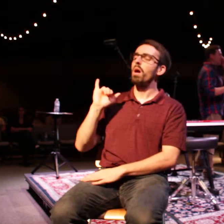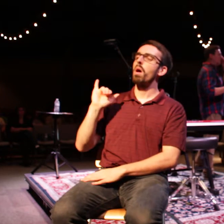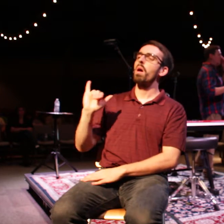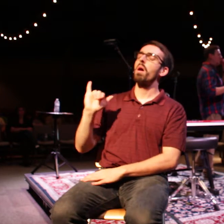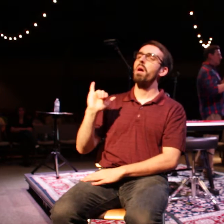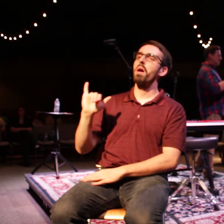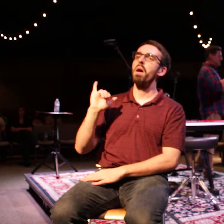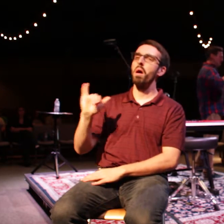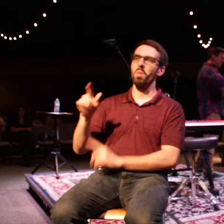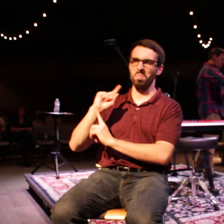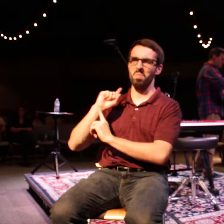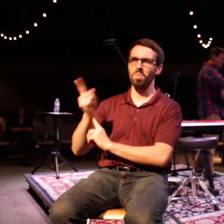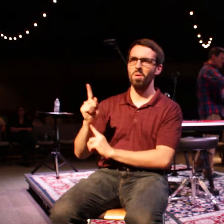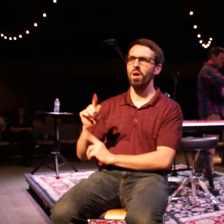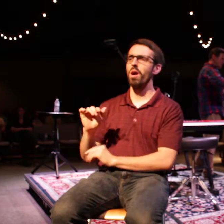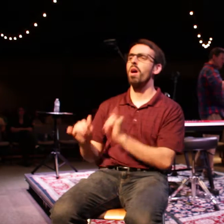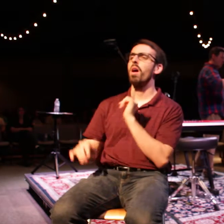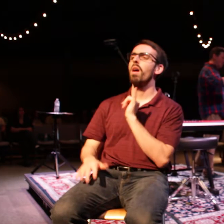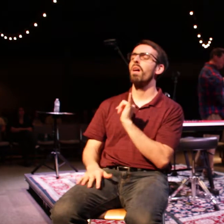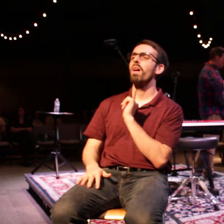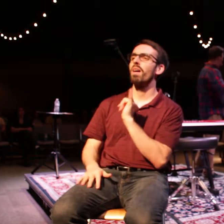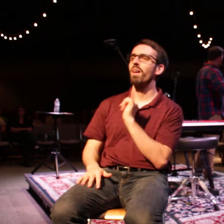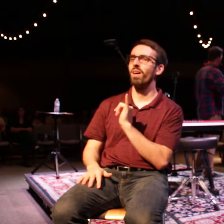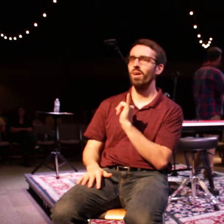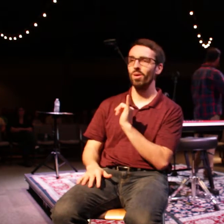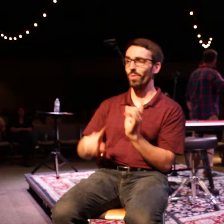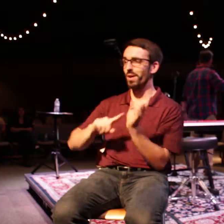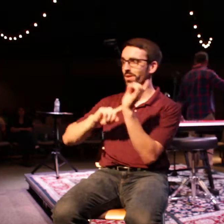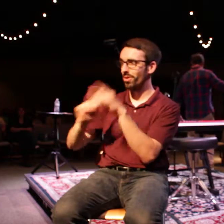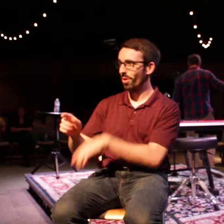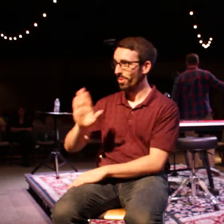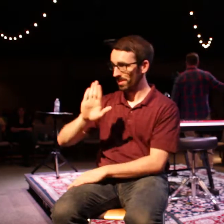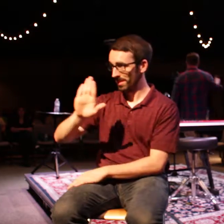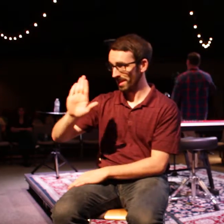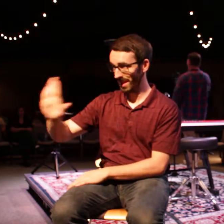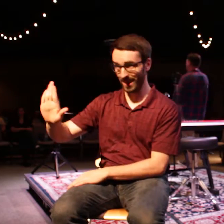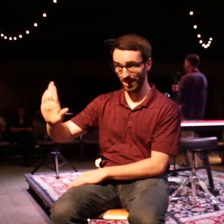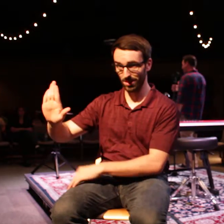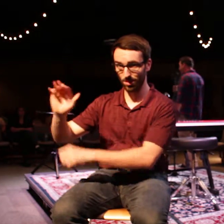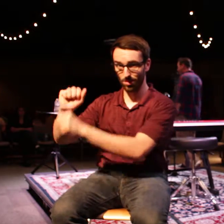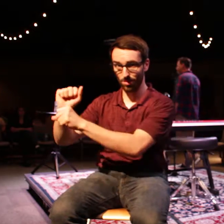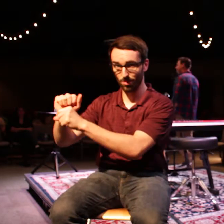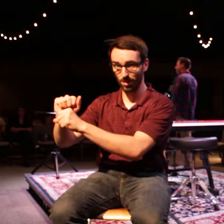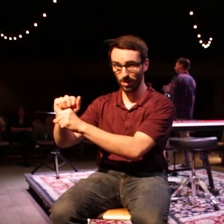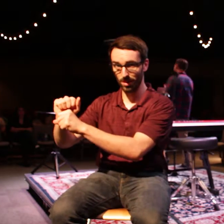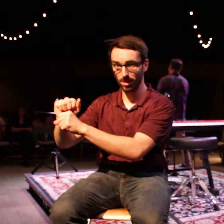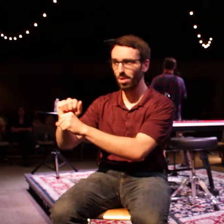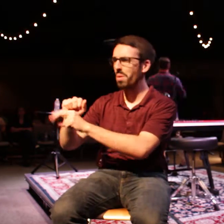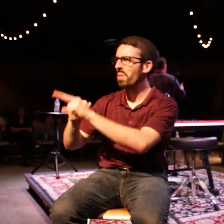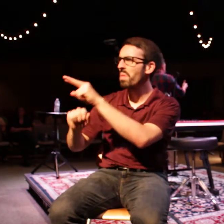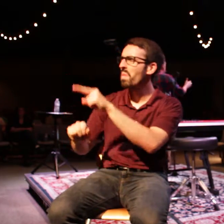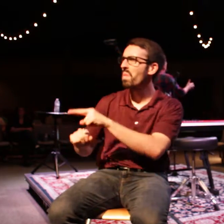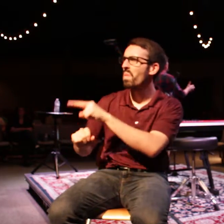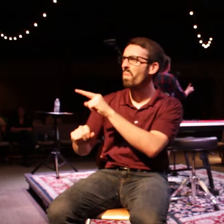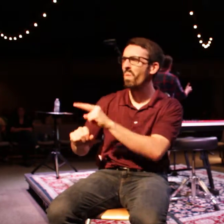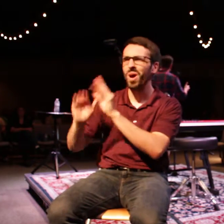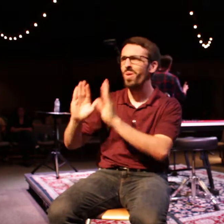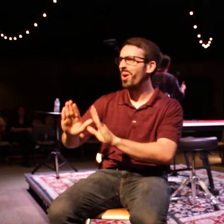And what it was is I would go to his job and I would watch him at work and how great he was and then we would get in the car and drive the 10 to 15 minutes home to our house. And I remember